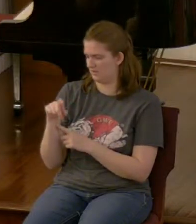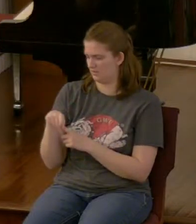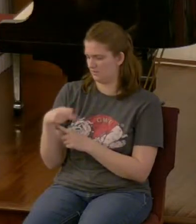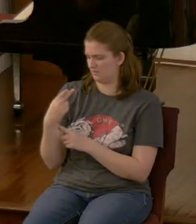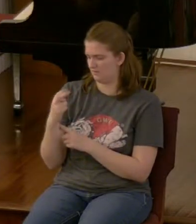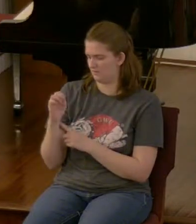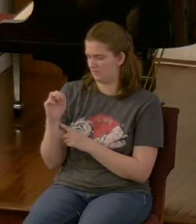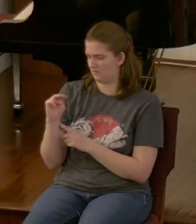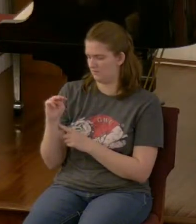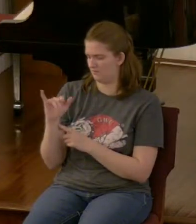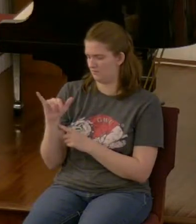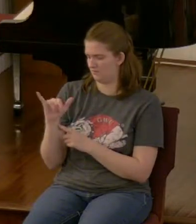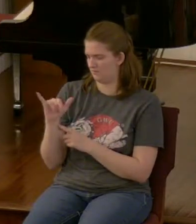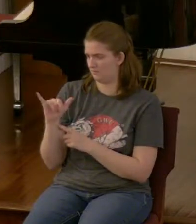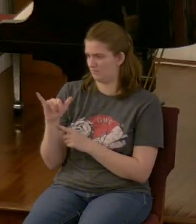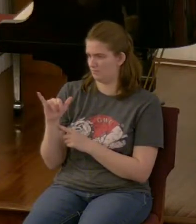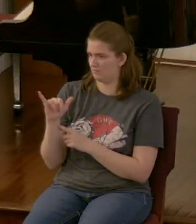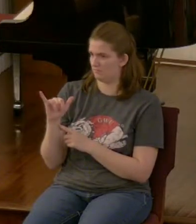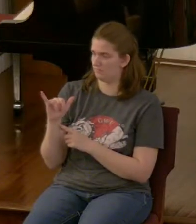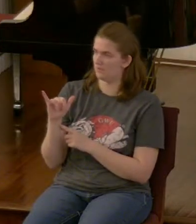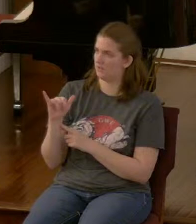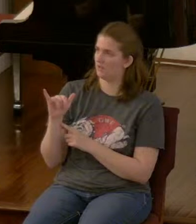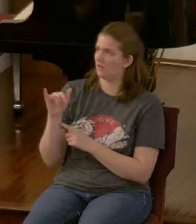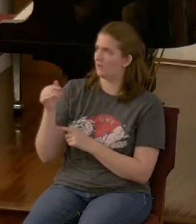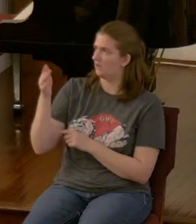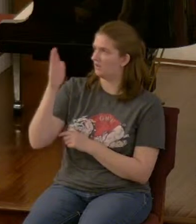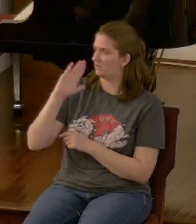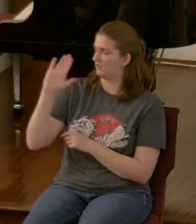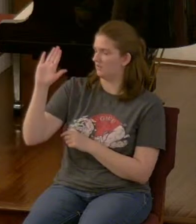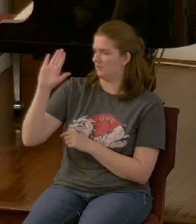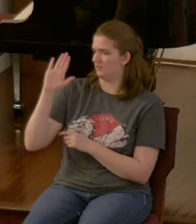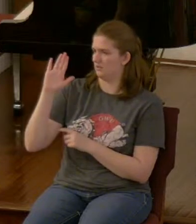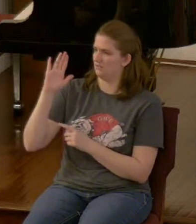credit that belongs to God somewhere else